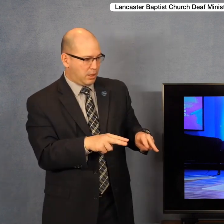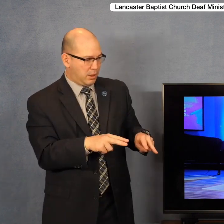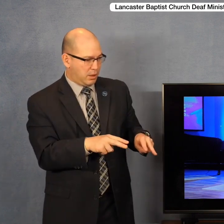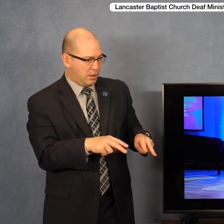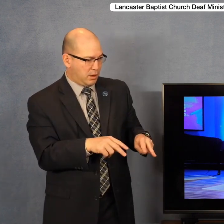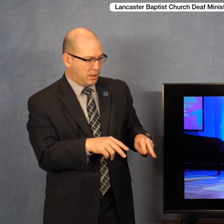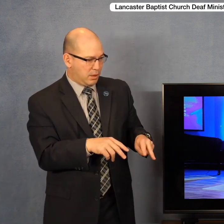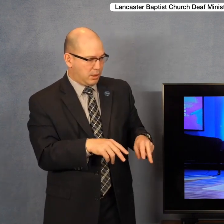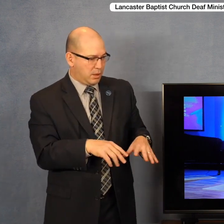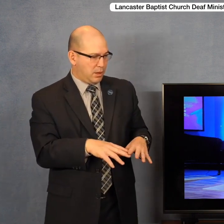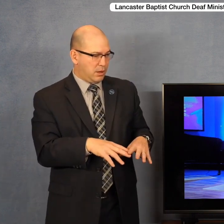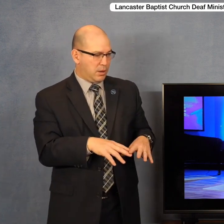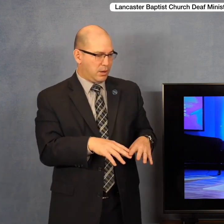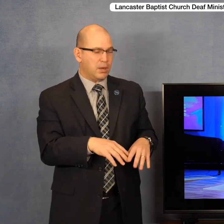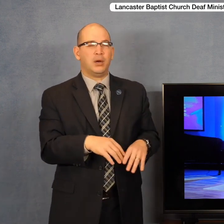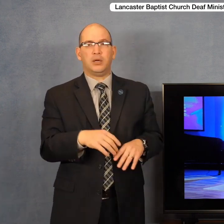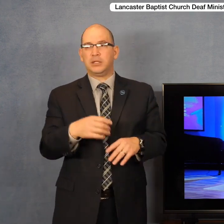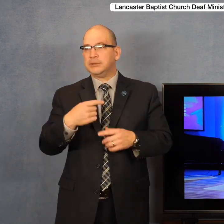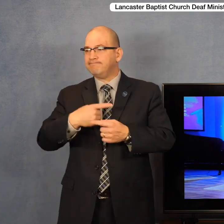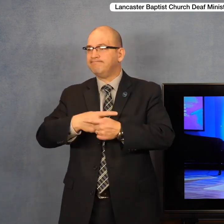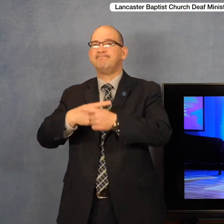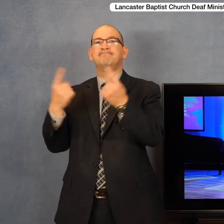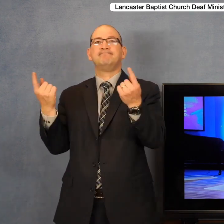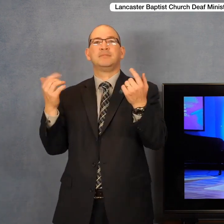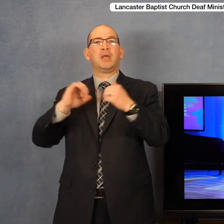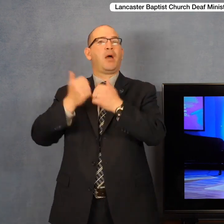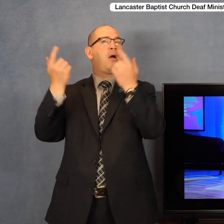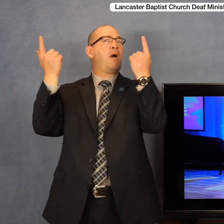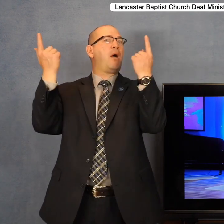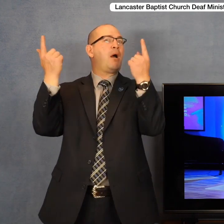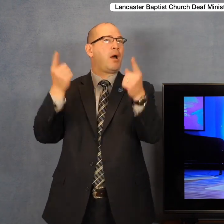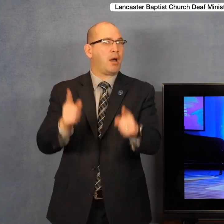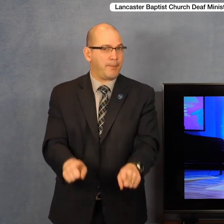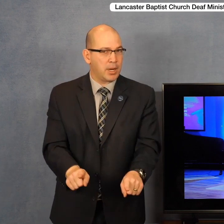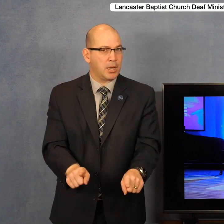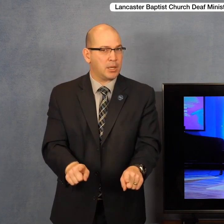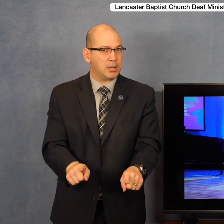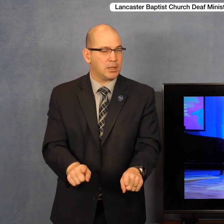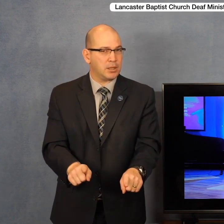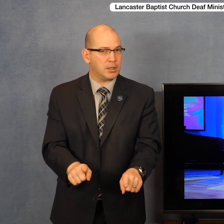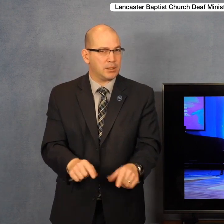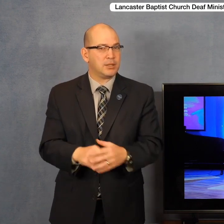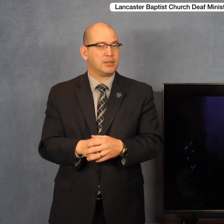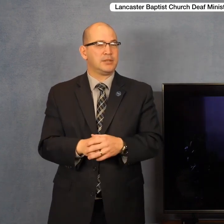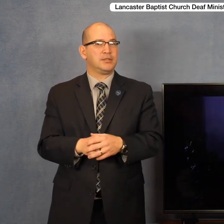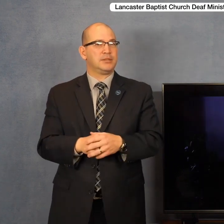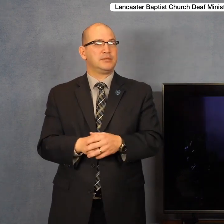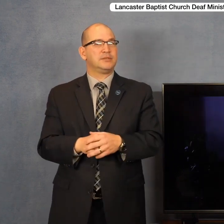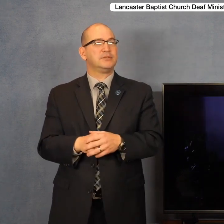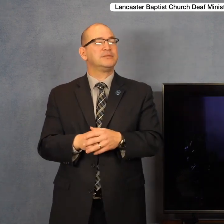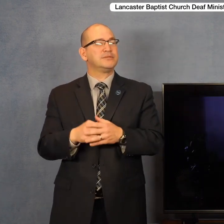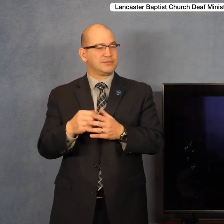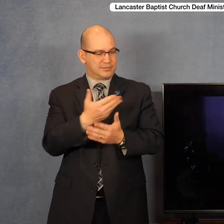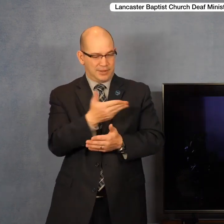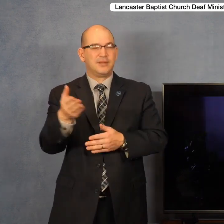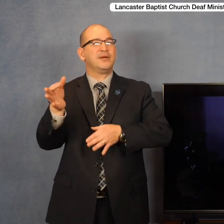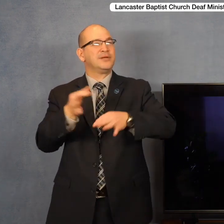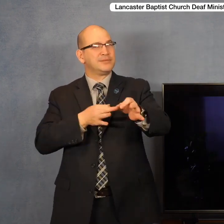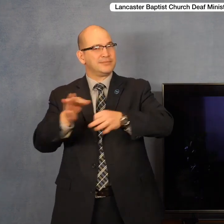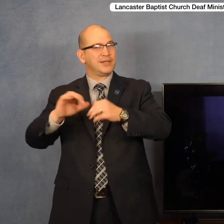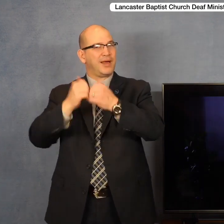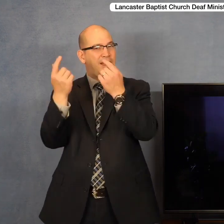they told them by what means he that was possessed of the devil was healed. In other words, they said, let us tell you how this happened.